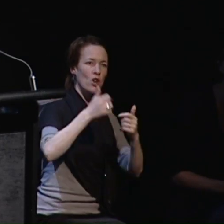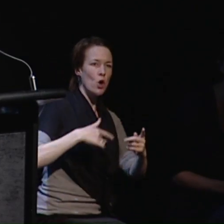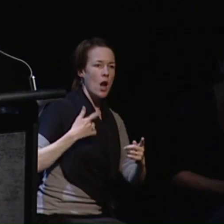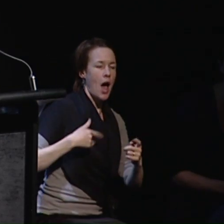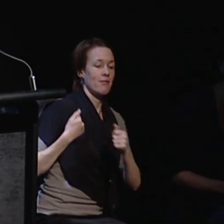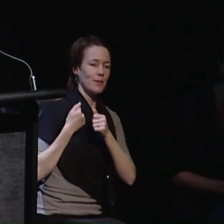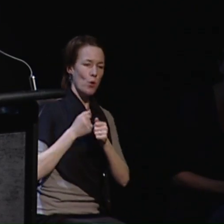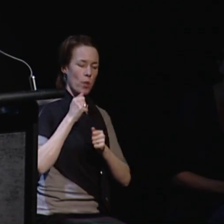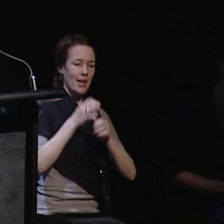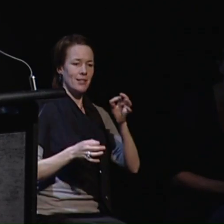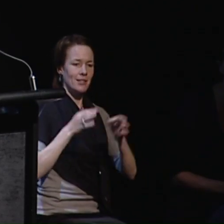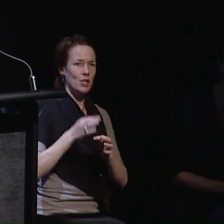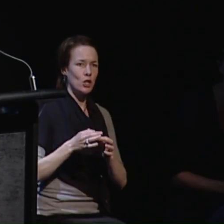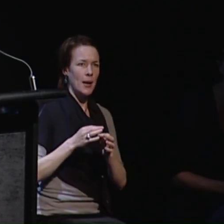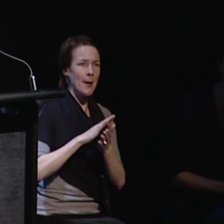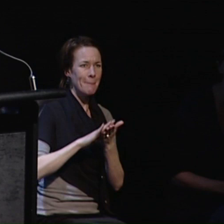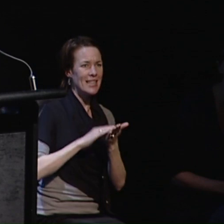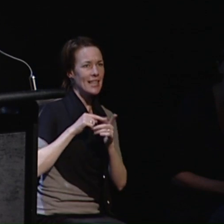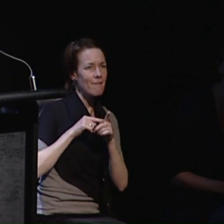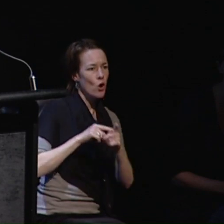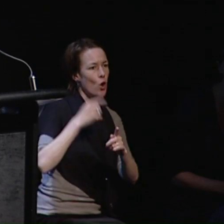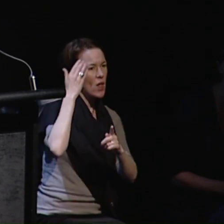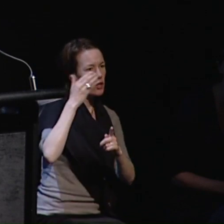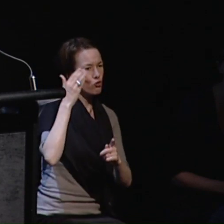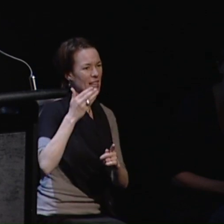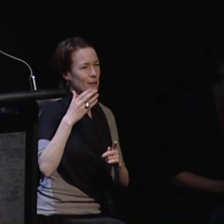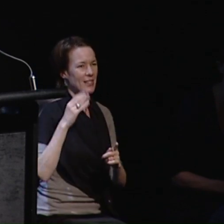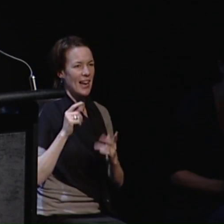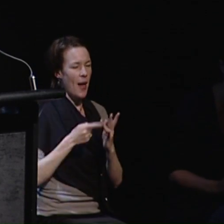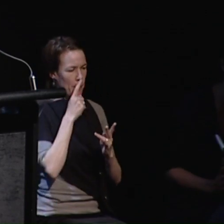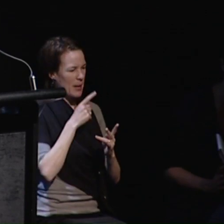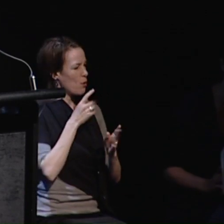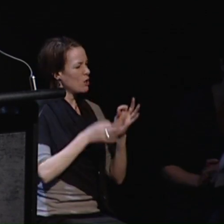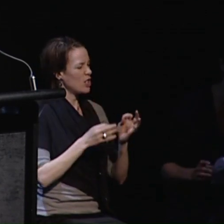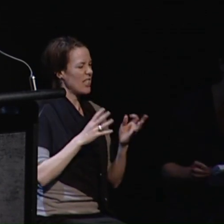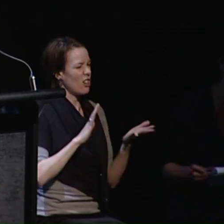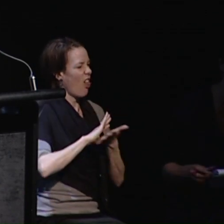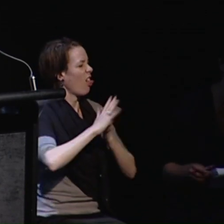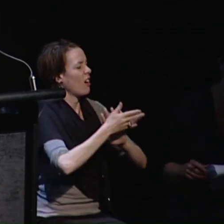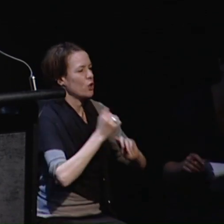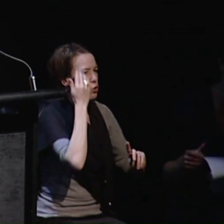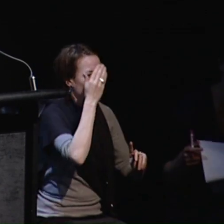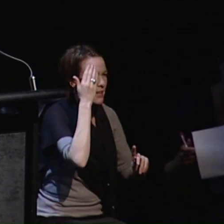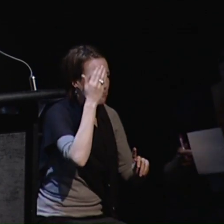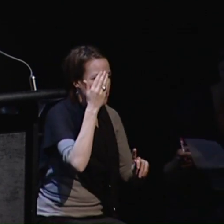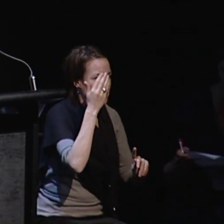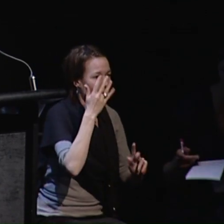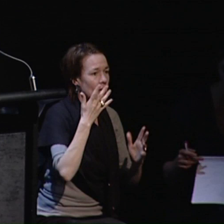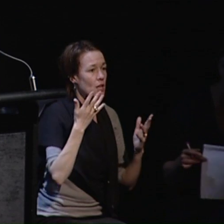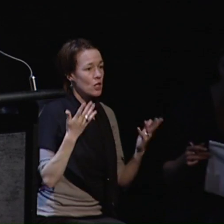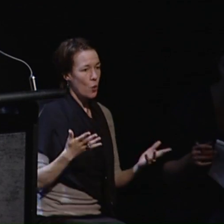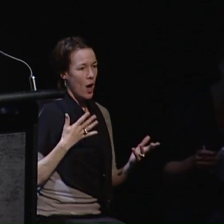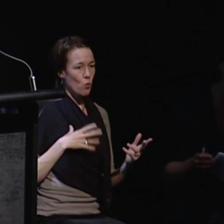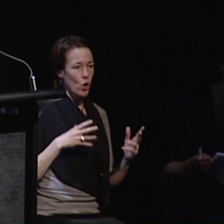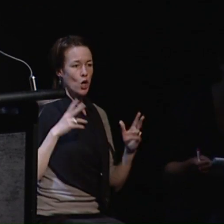that safeguard their dreams from being trampled on and here I would like to finish with the words of W.B. Yeats